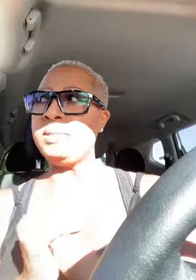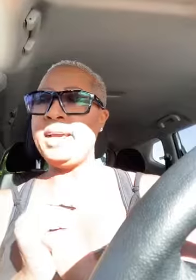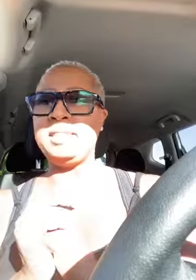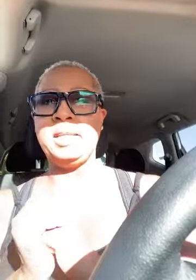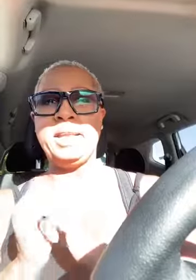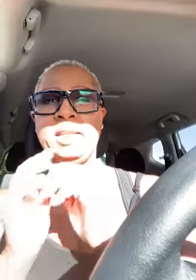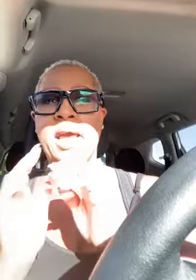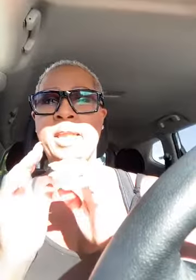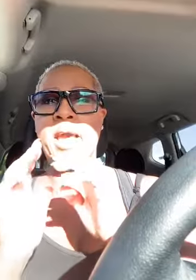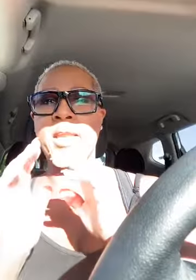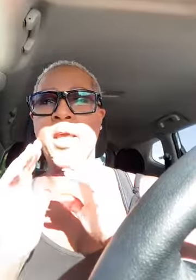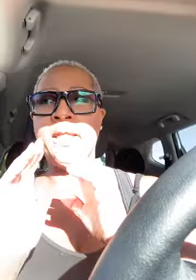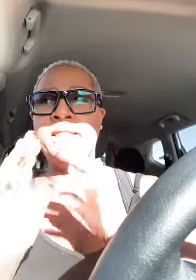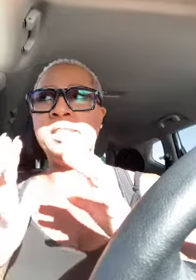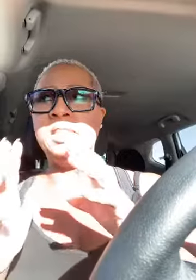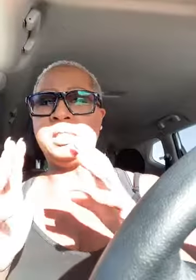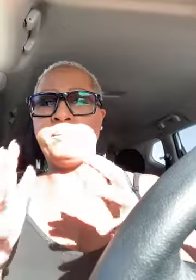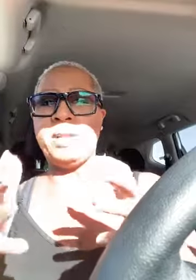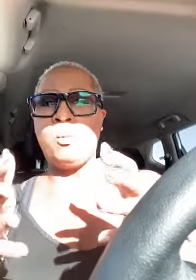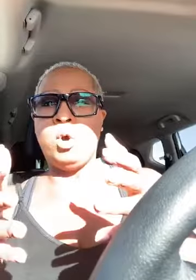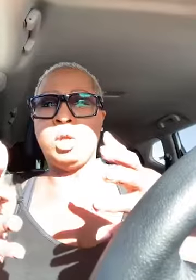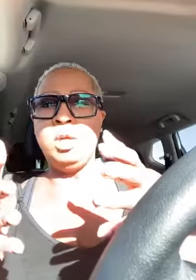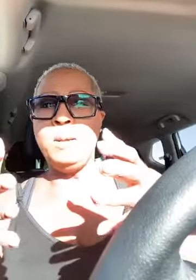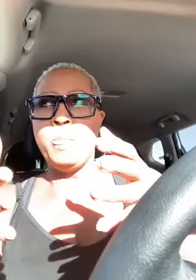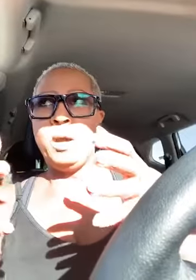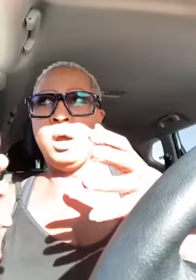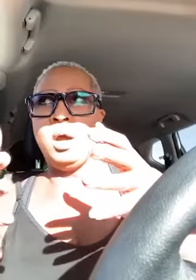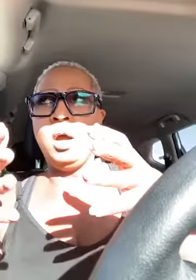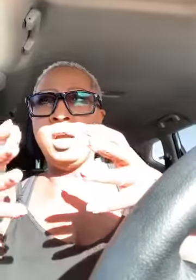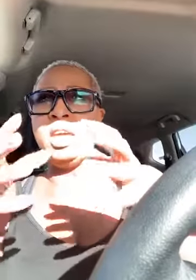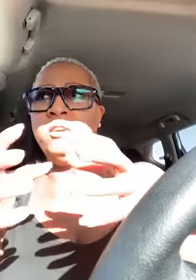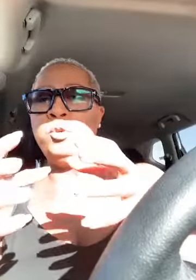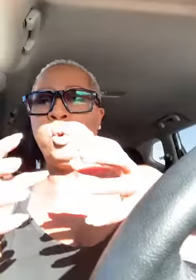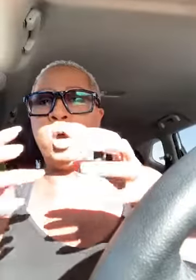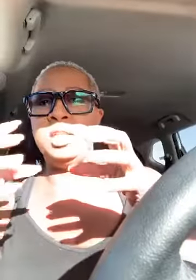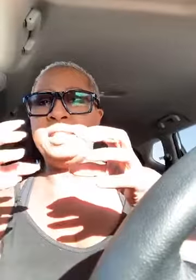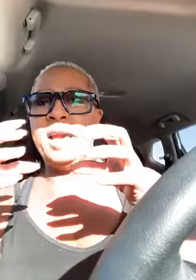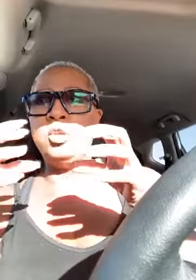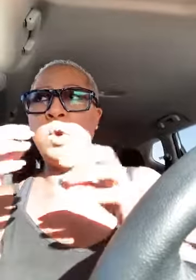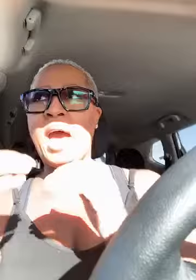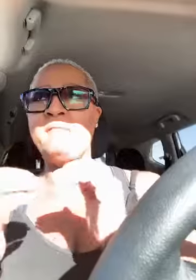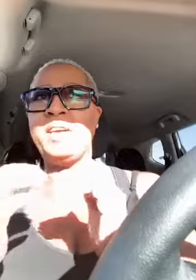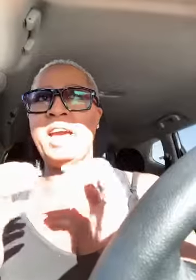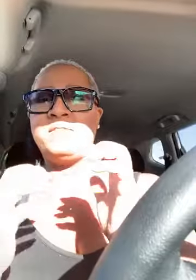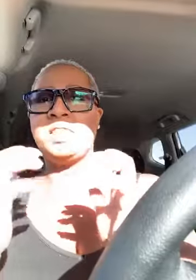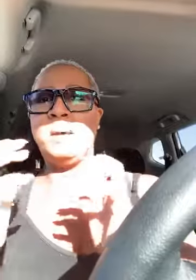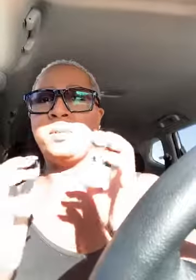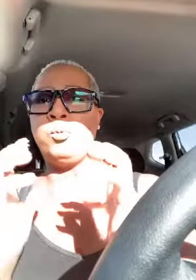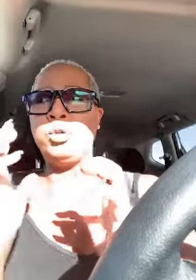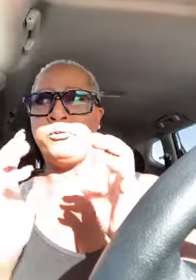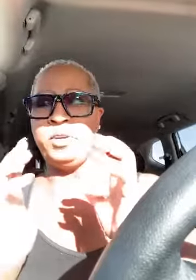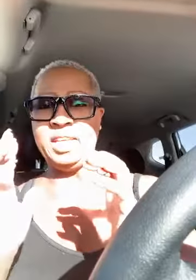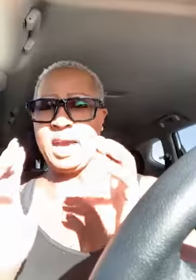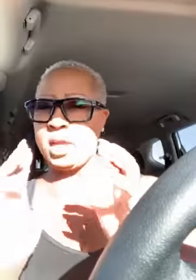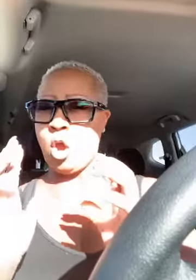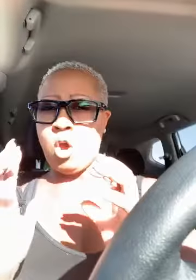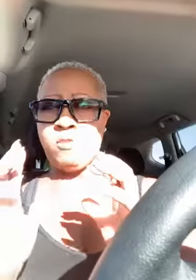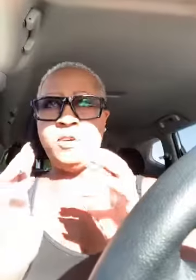up last night and and and and this is something i want to uh give you all is that you have to have something when you're feeling kind of off